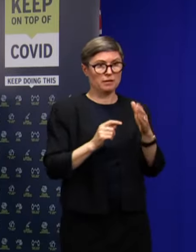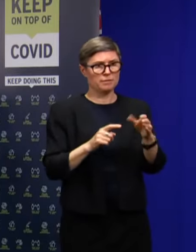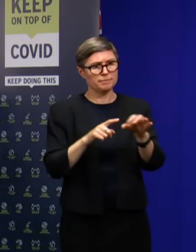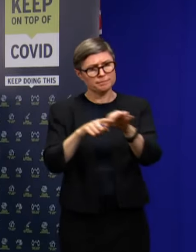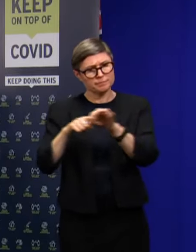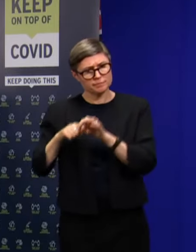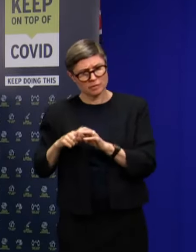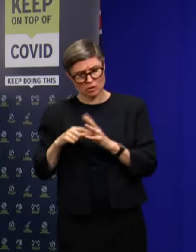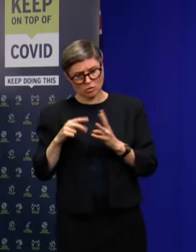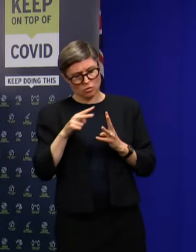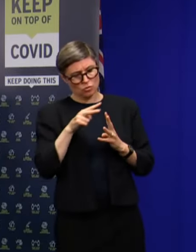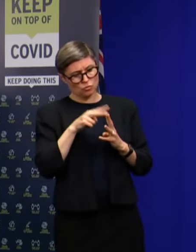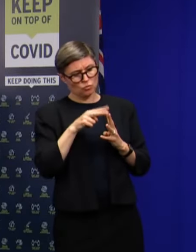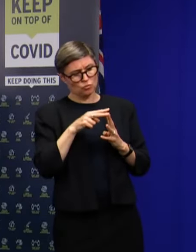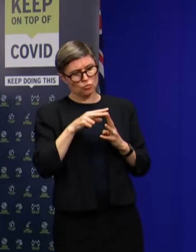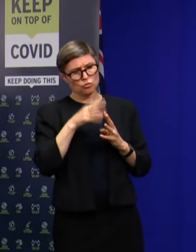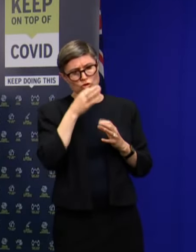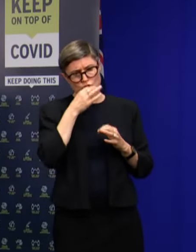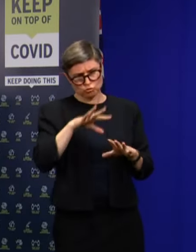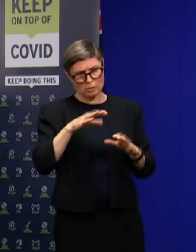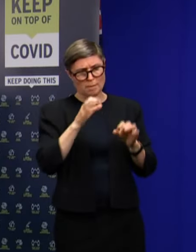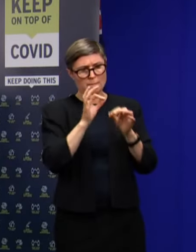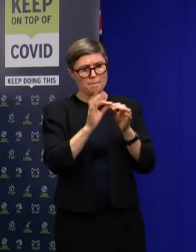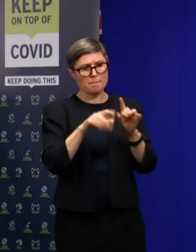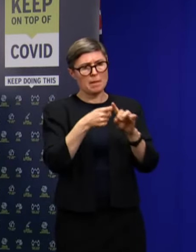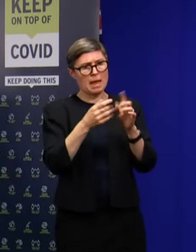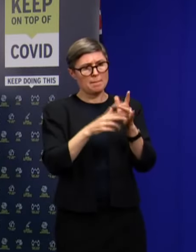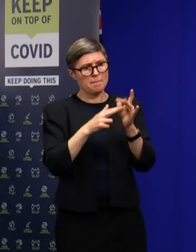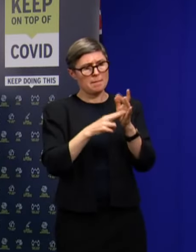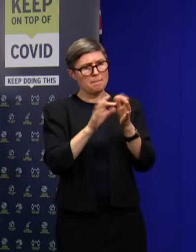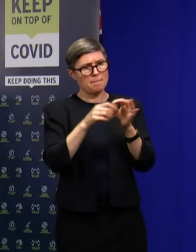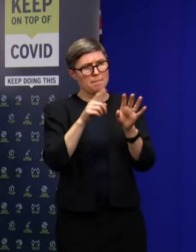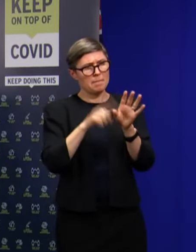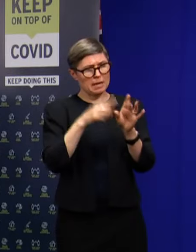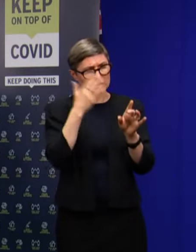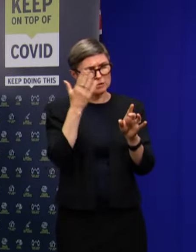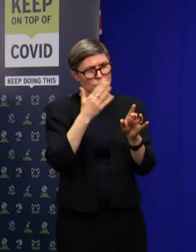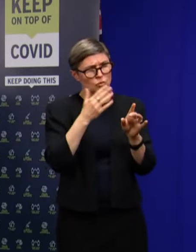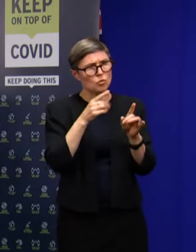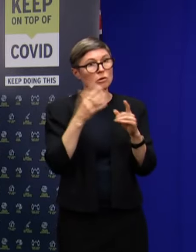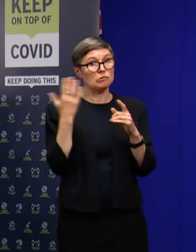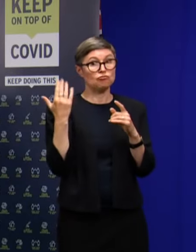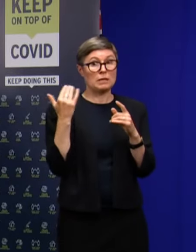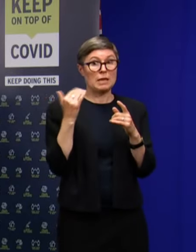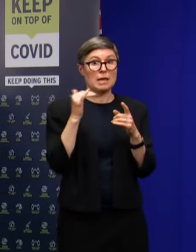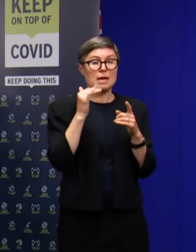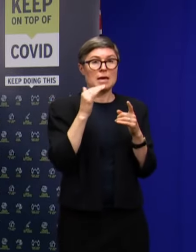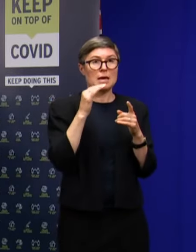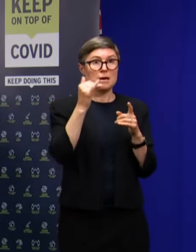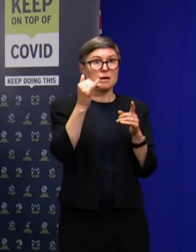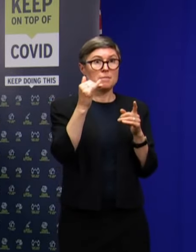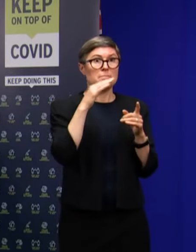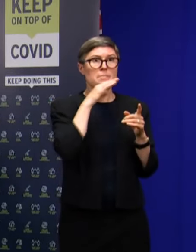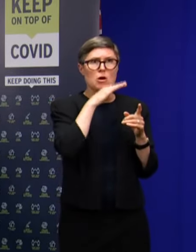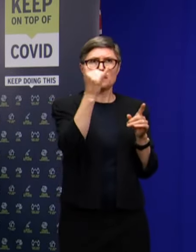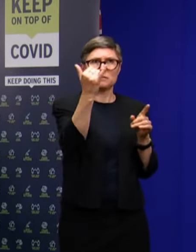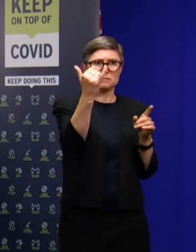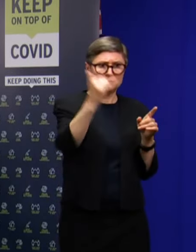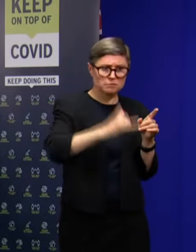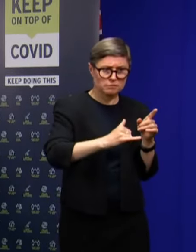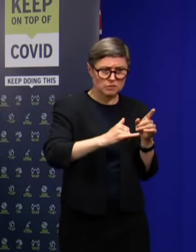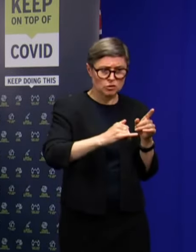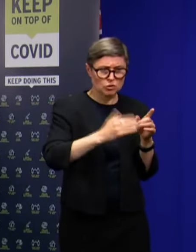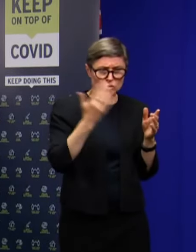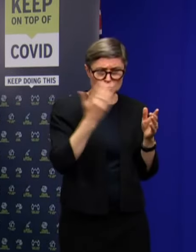Bay School, I'm just trying to understand, they've come from Melbourne and they've gone to school in the next day? I'm not sure